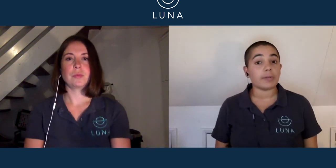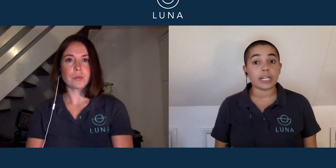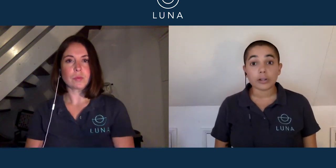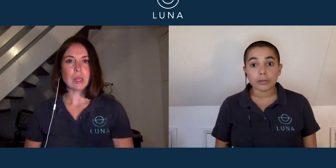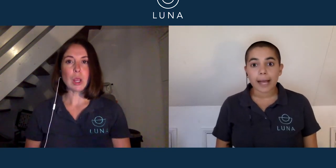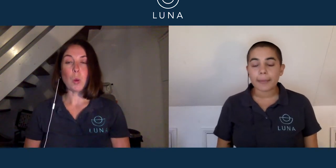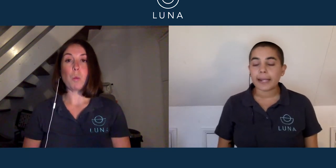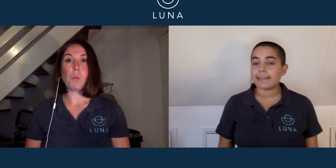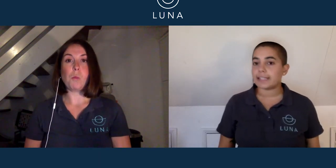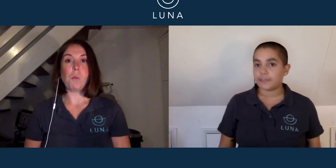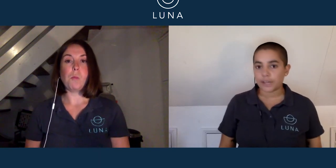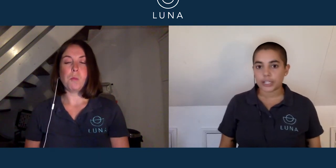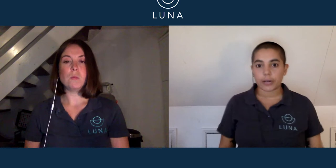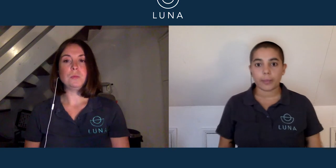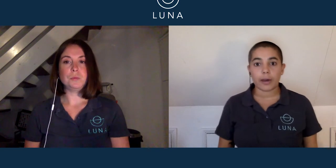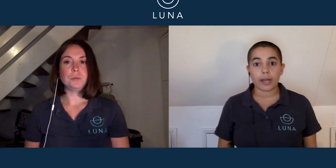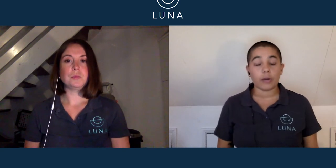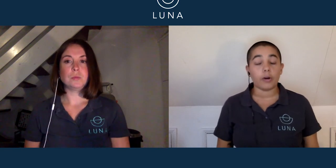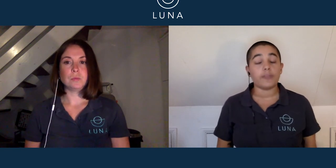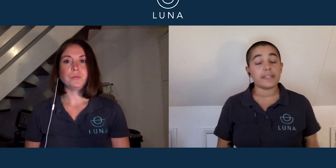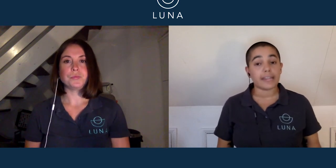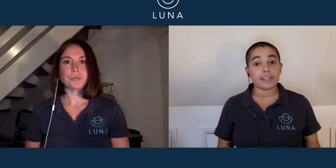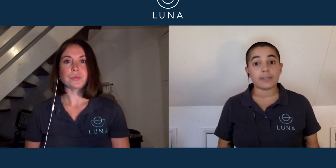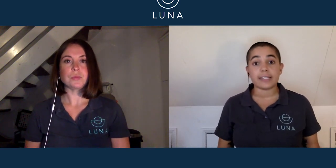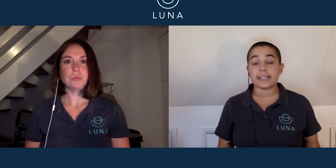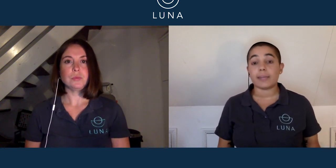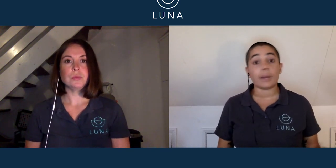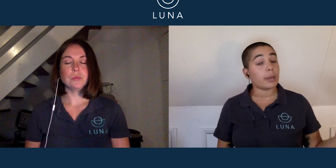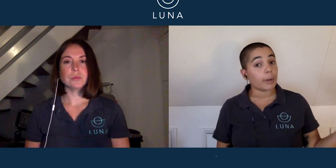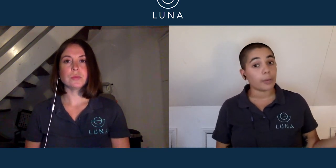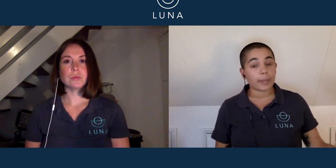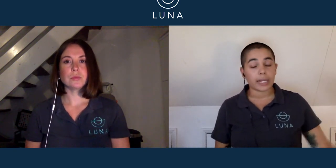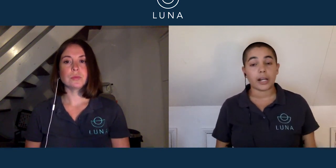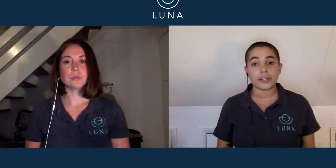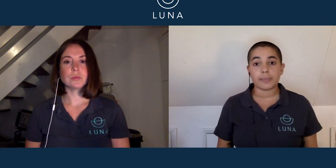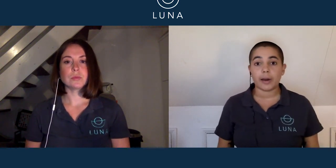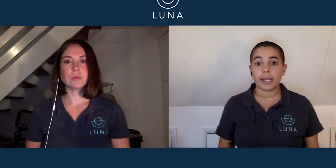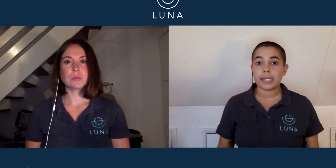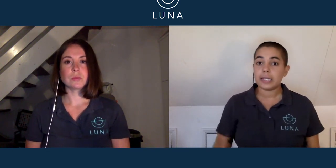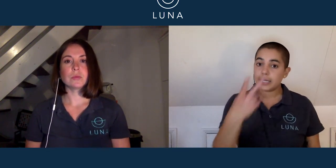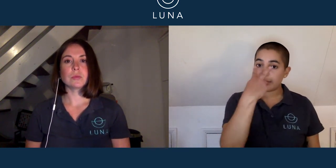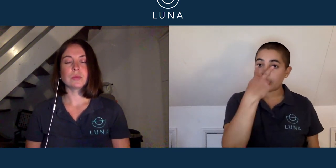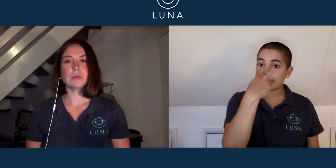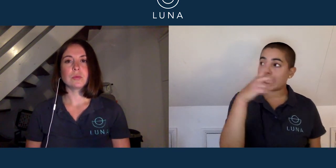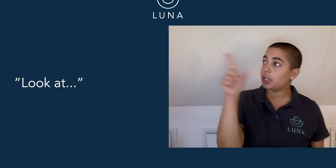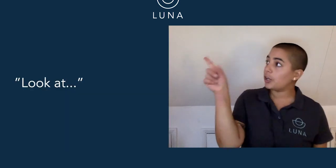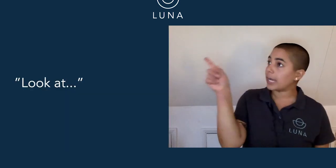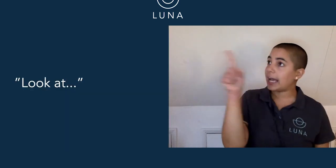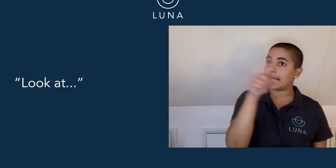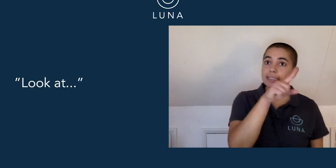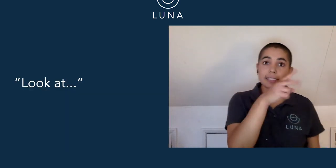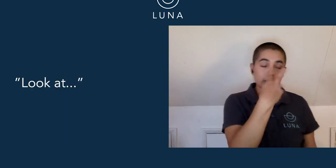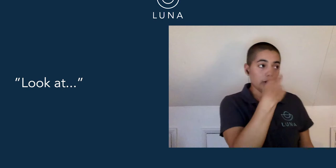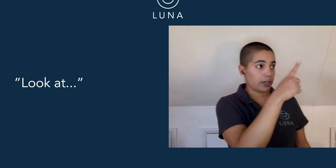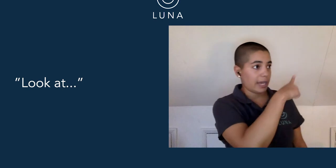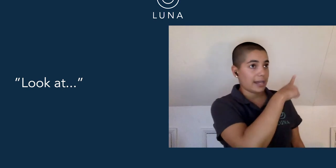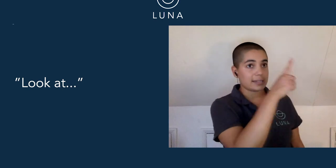really cool happening. There's a fish going by, or for safety reasons, there might be a boat being close by. They might say, look at, look at.